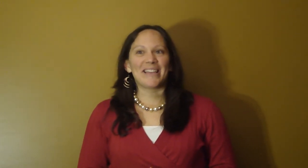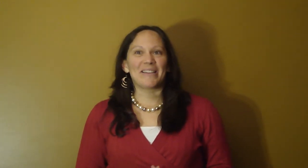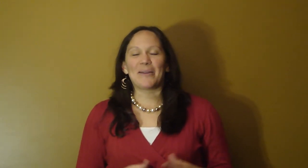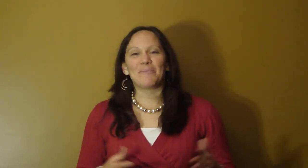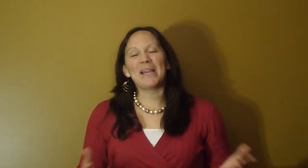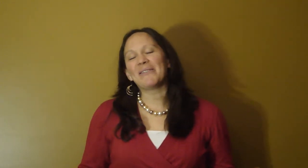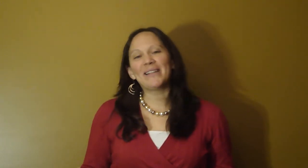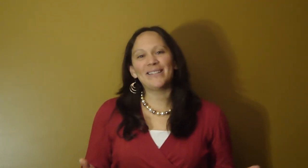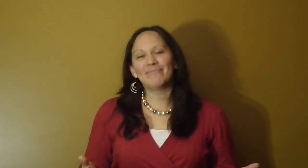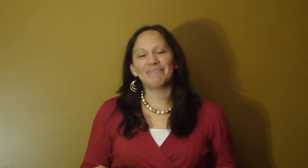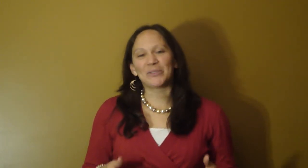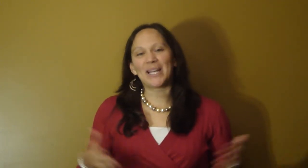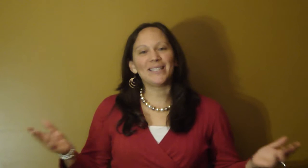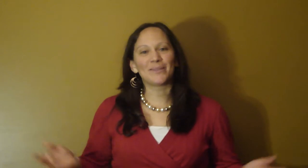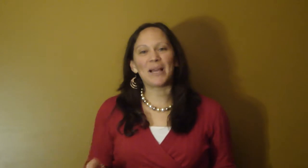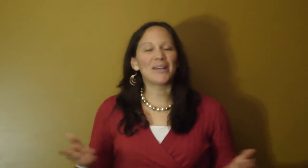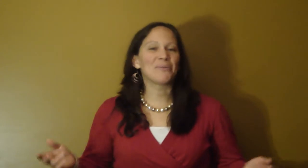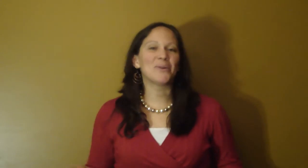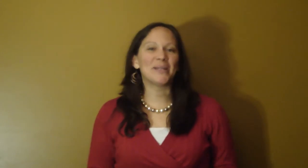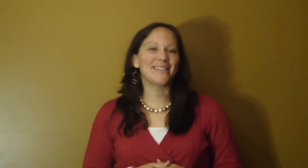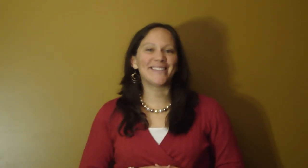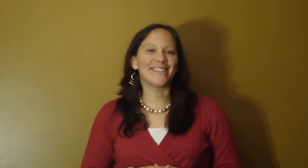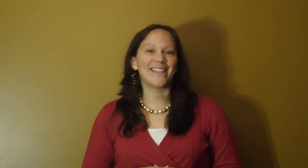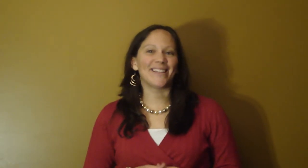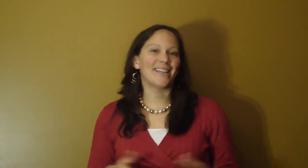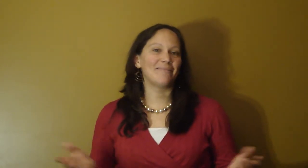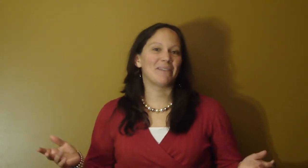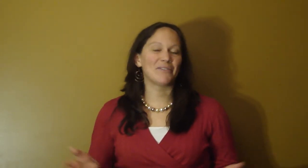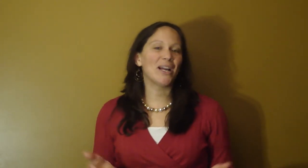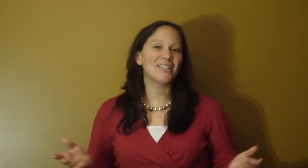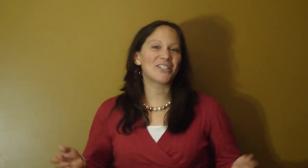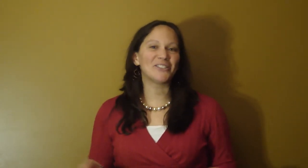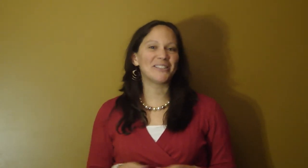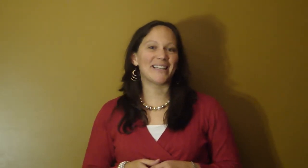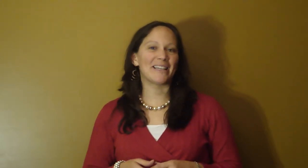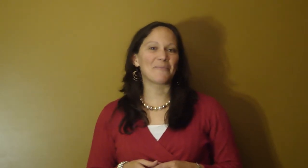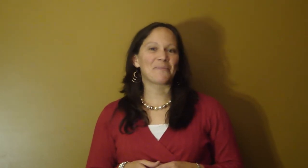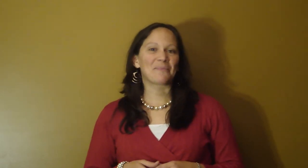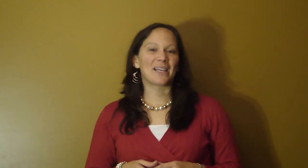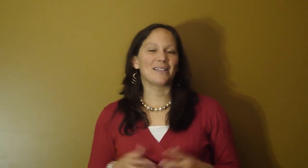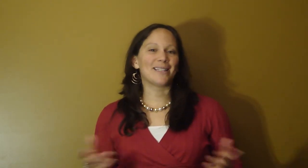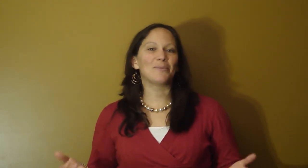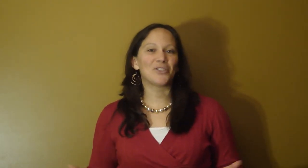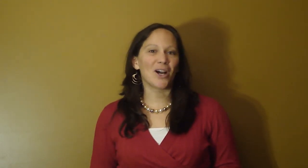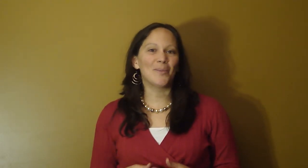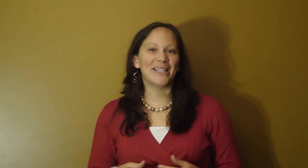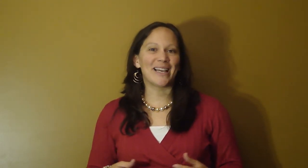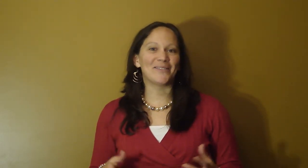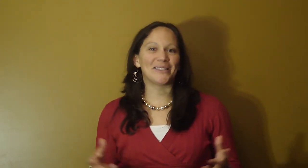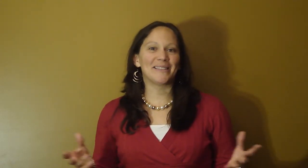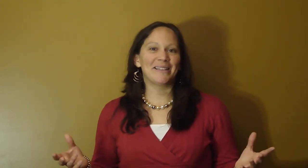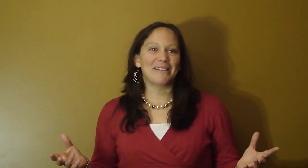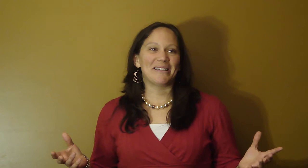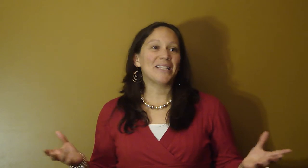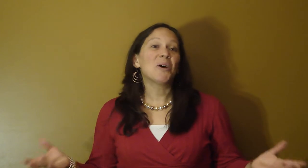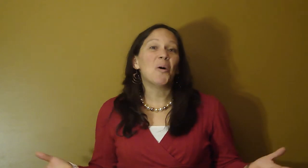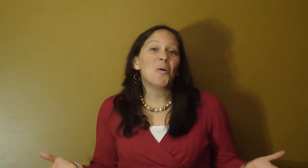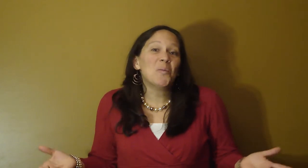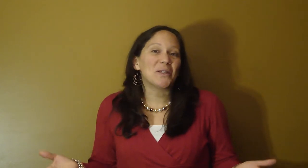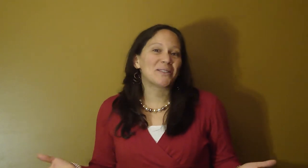they get married, a nice man or woman, and then they have grandchildren and they get a stable job and they have a nice home with